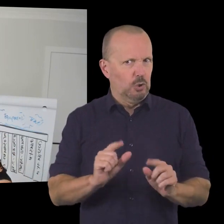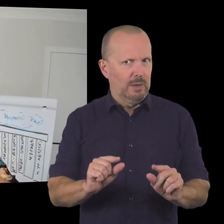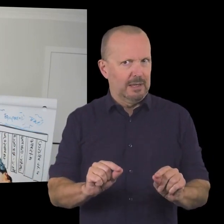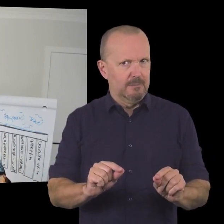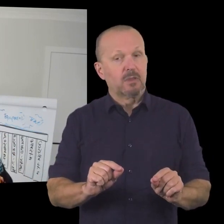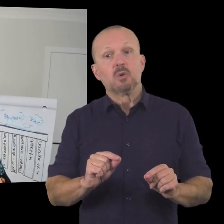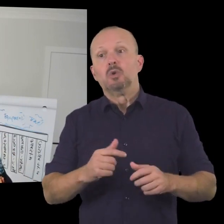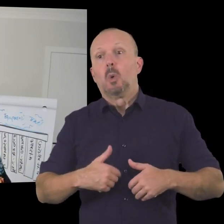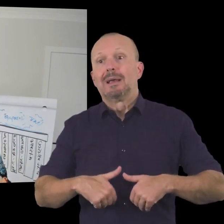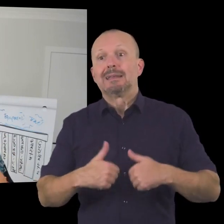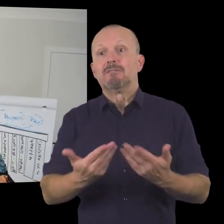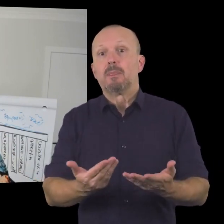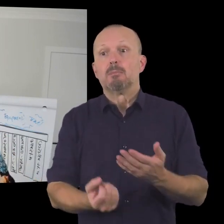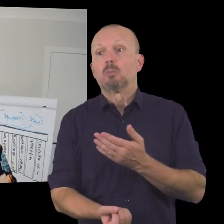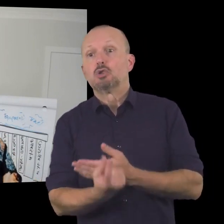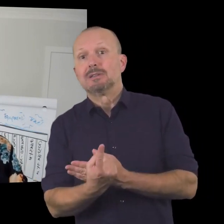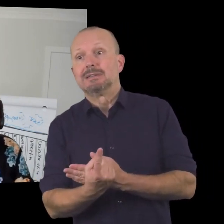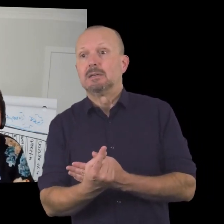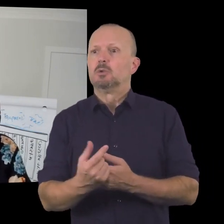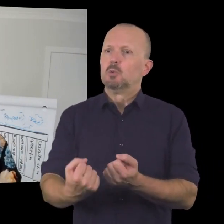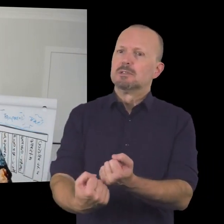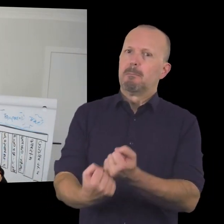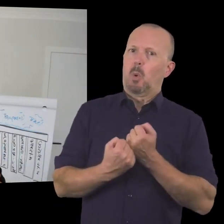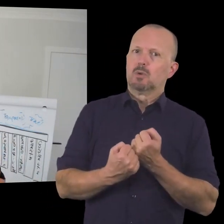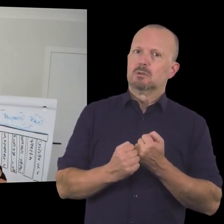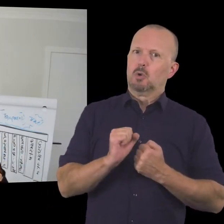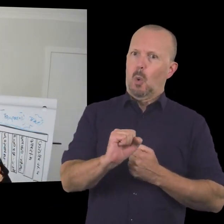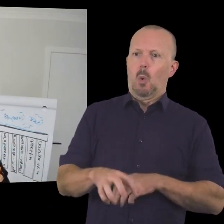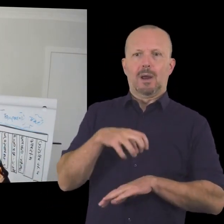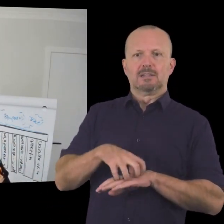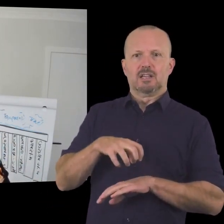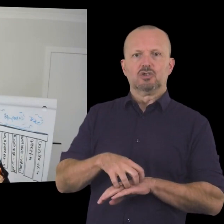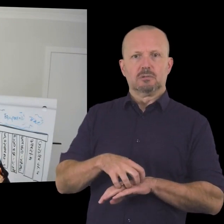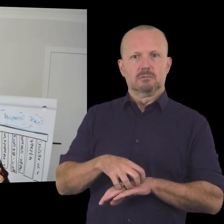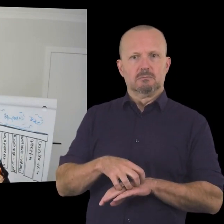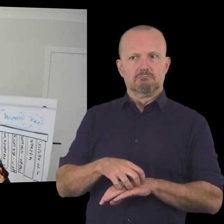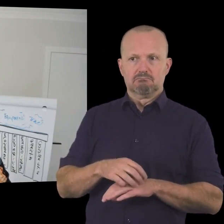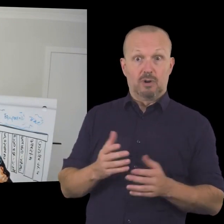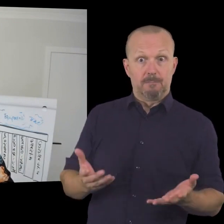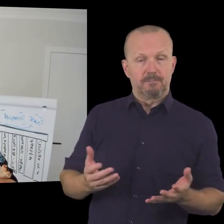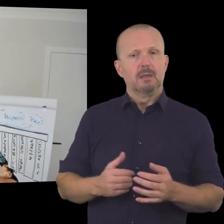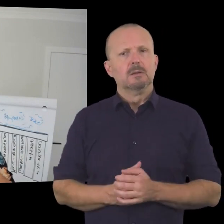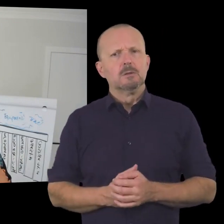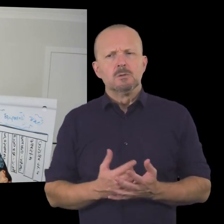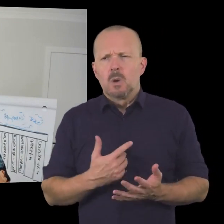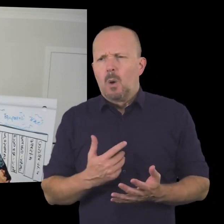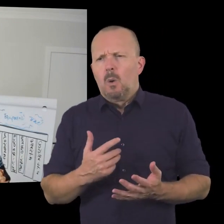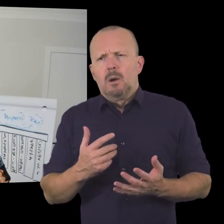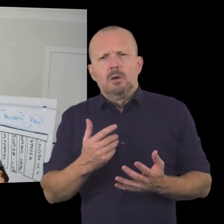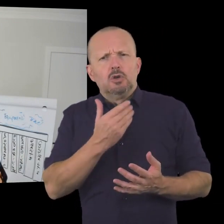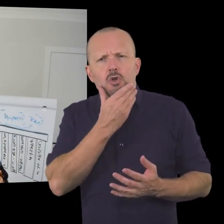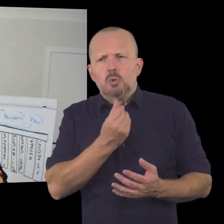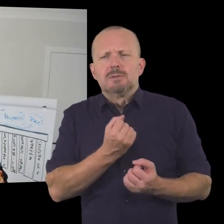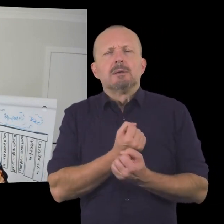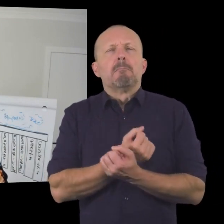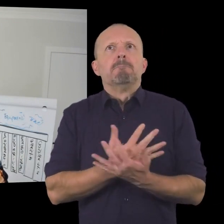to give to your organization to help you do what you do uh uh so um so take and make as many